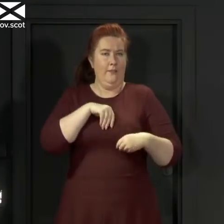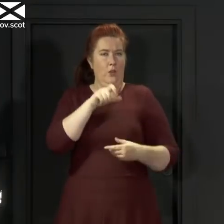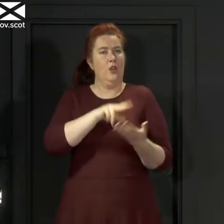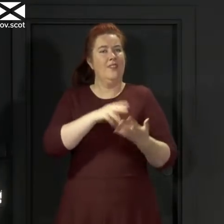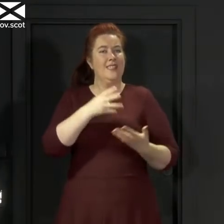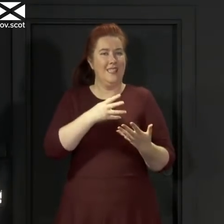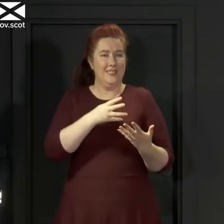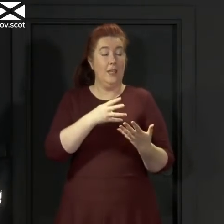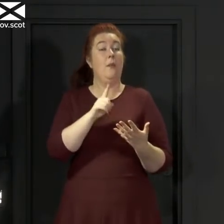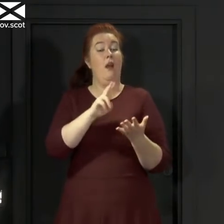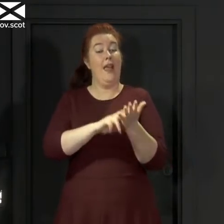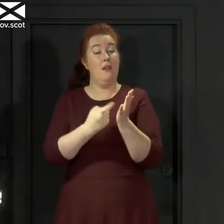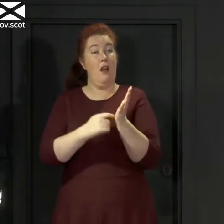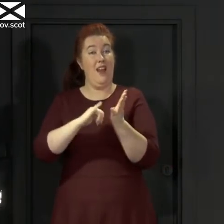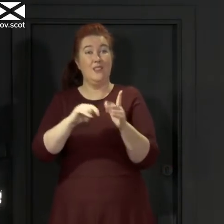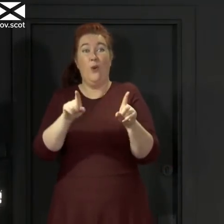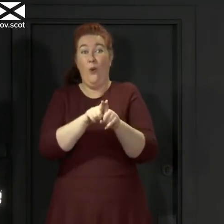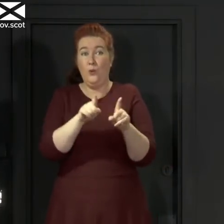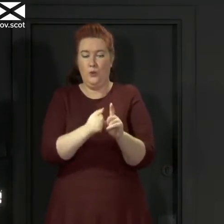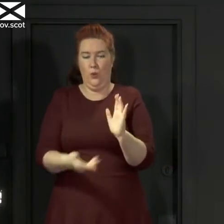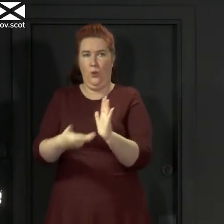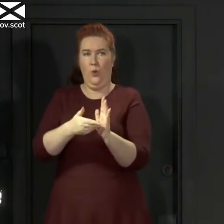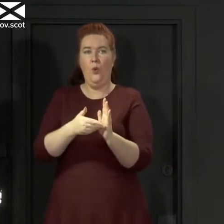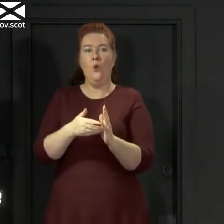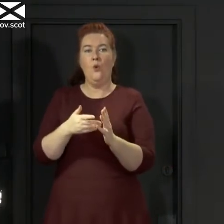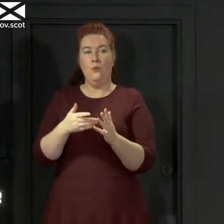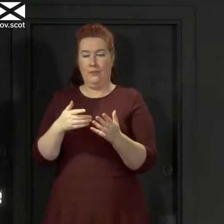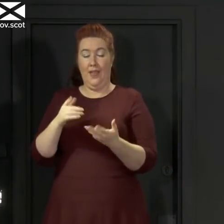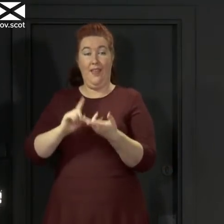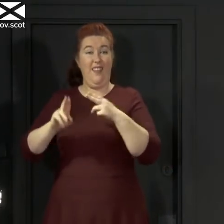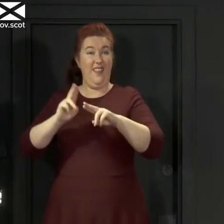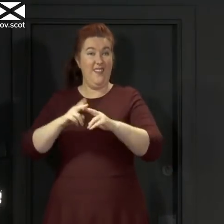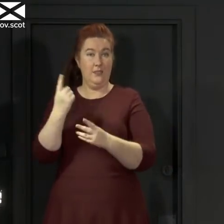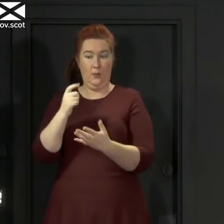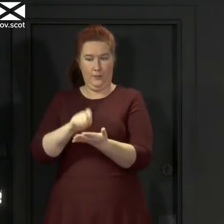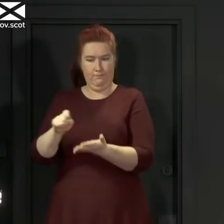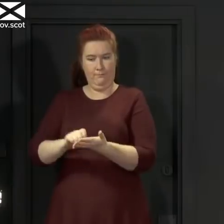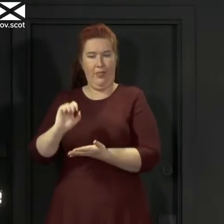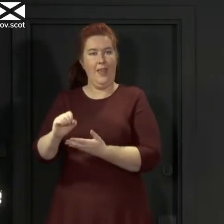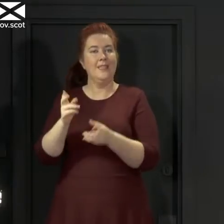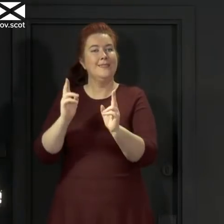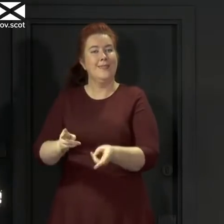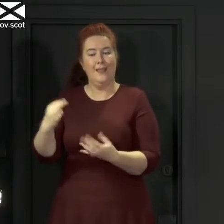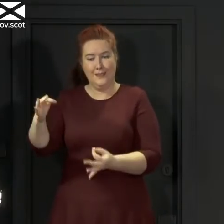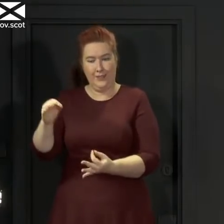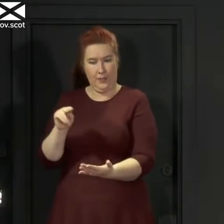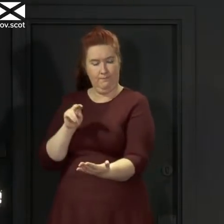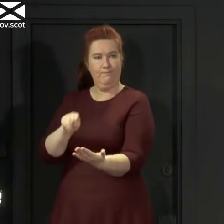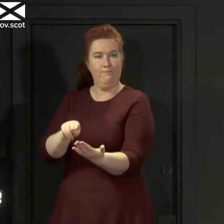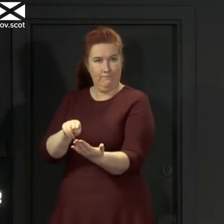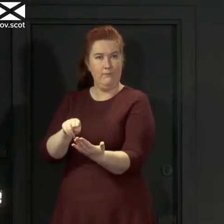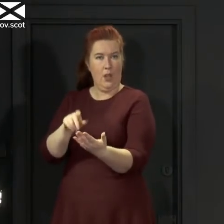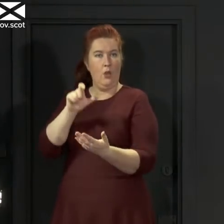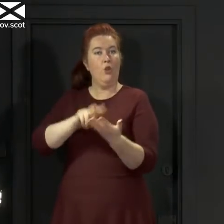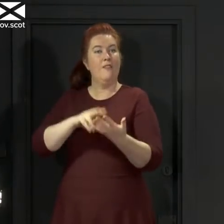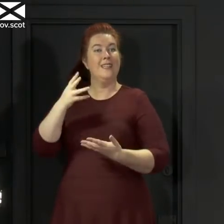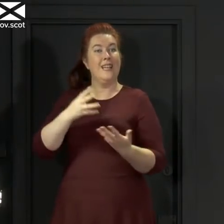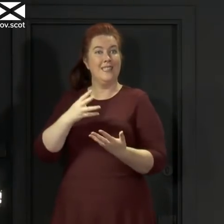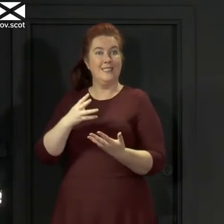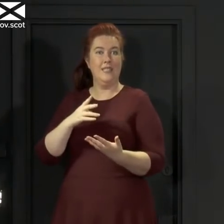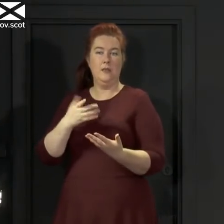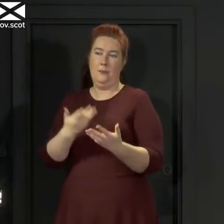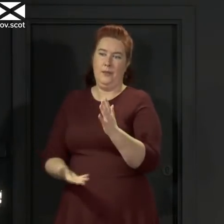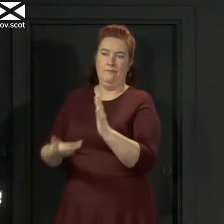covers cases where the virus has been entered on a death certificate as a suspected or a contributory cause of death,